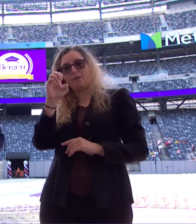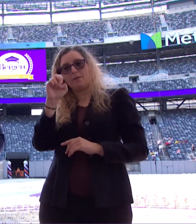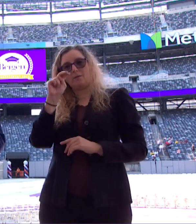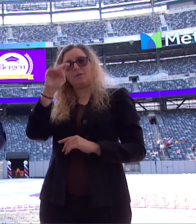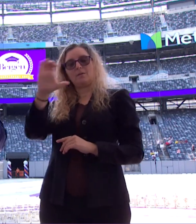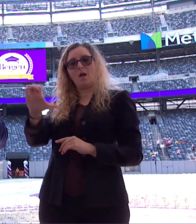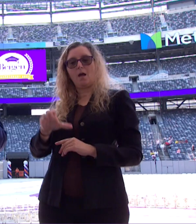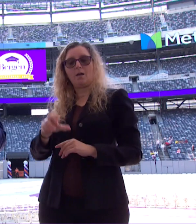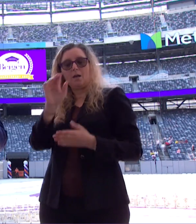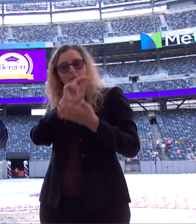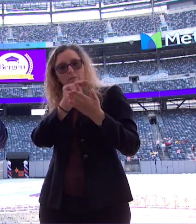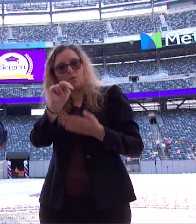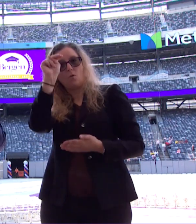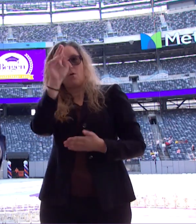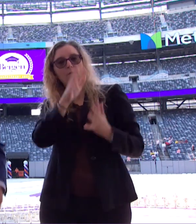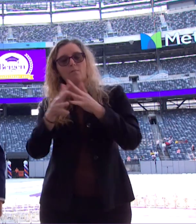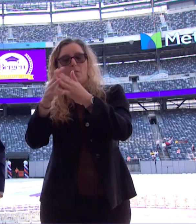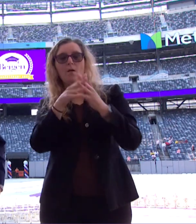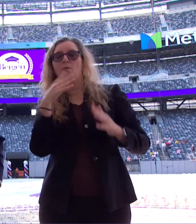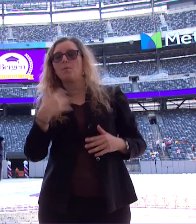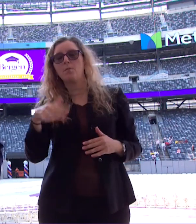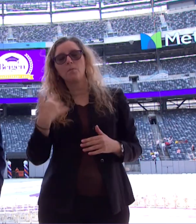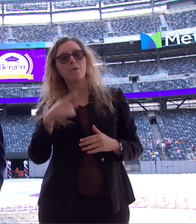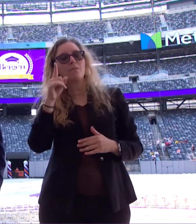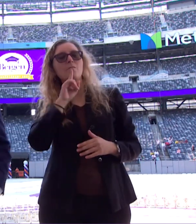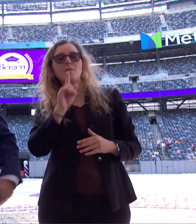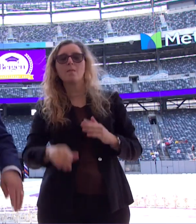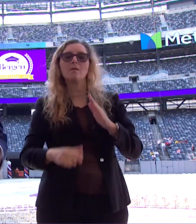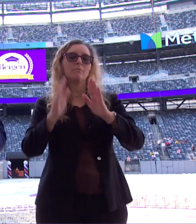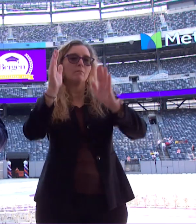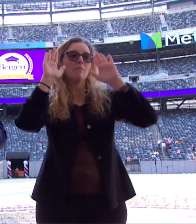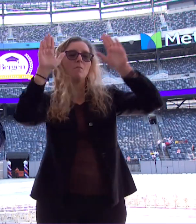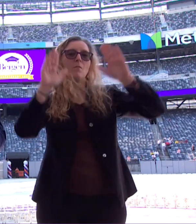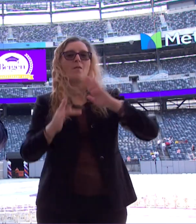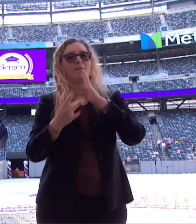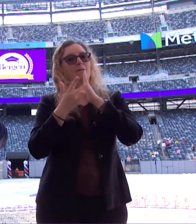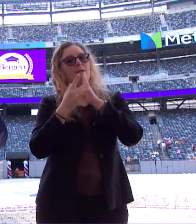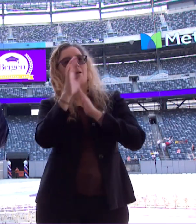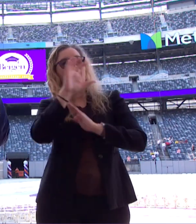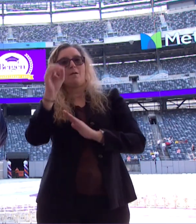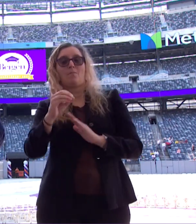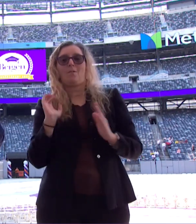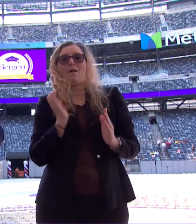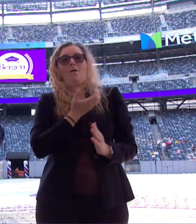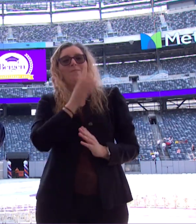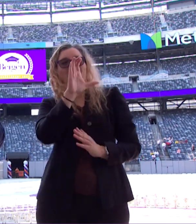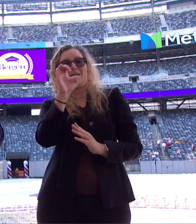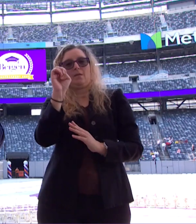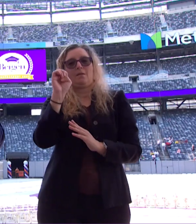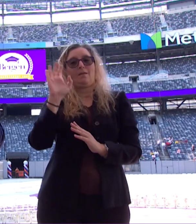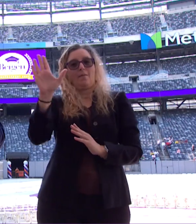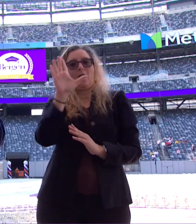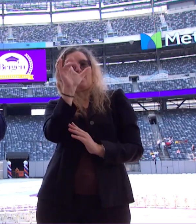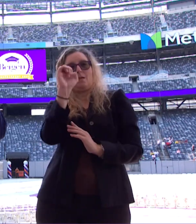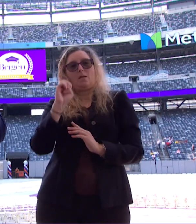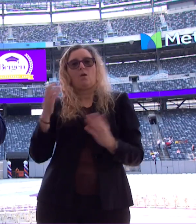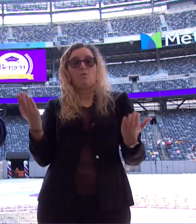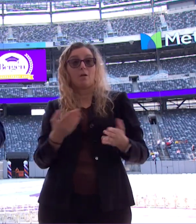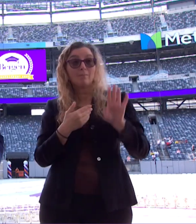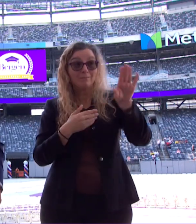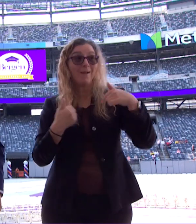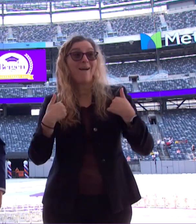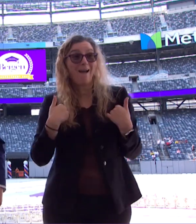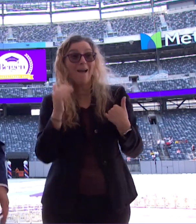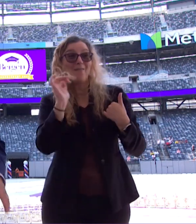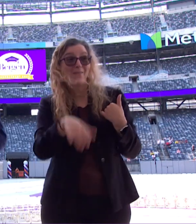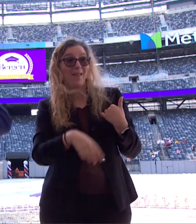of one of the world's great technology companies. You know, I could get into the fact that I had this great Panasonic plasma years ago that is still in my